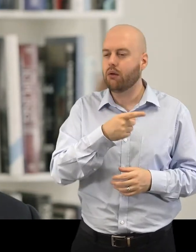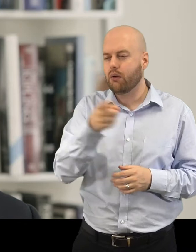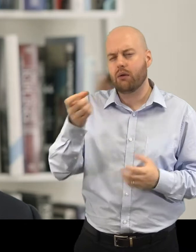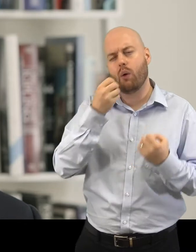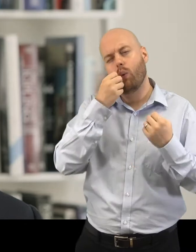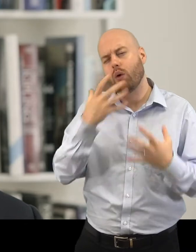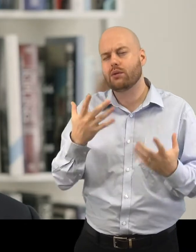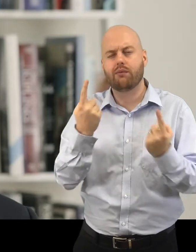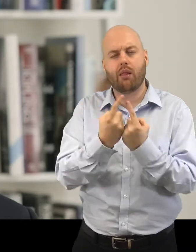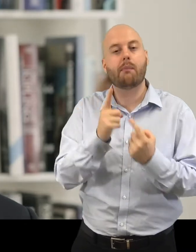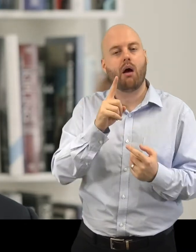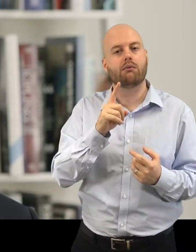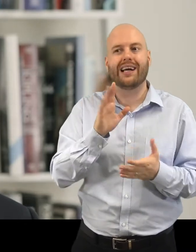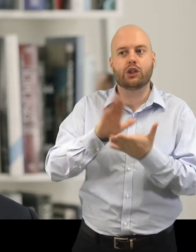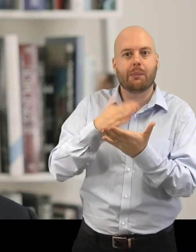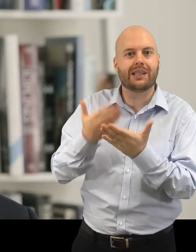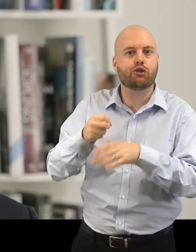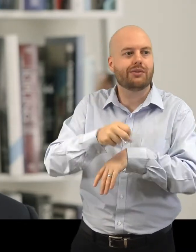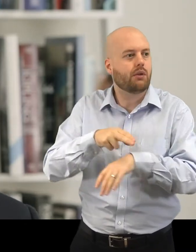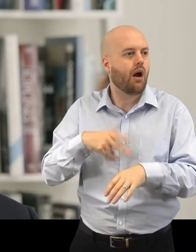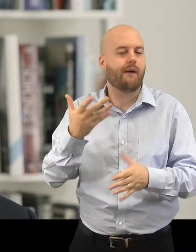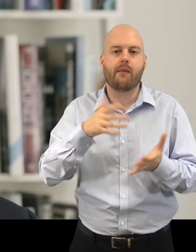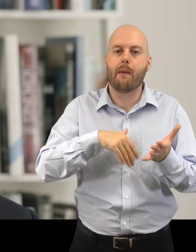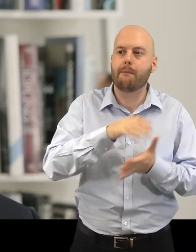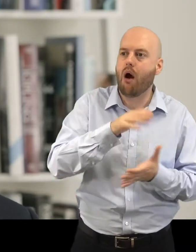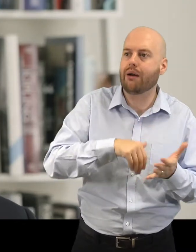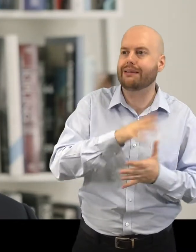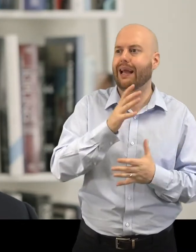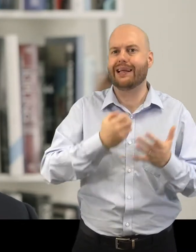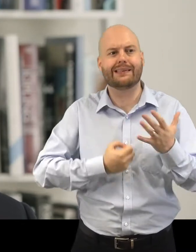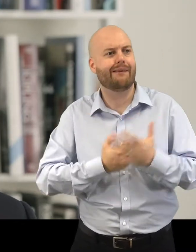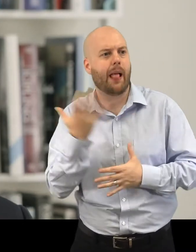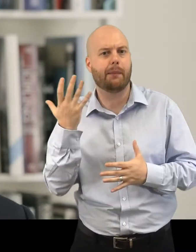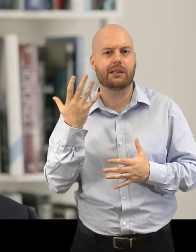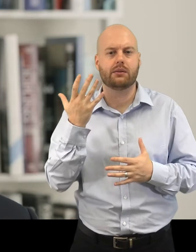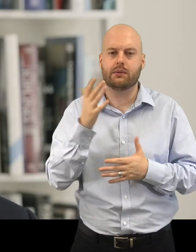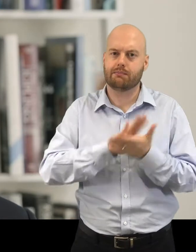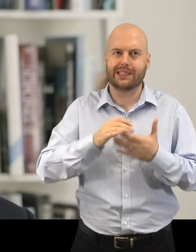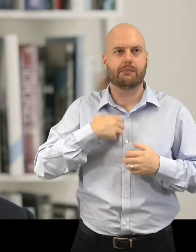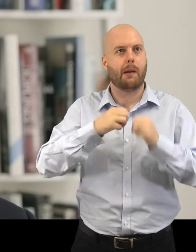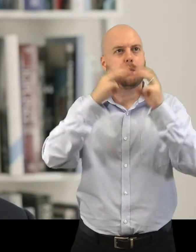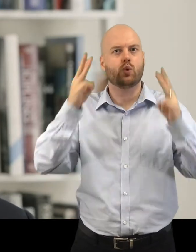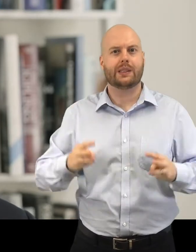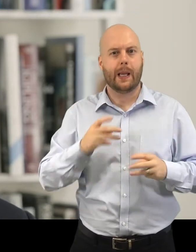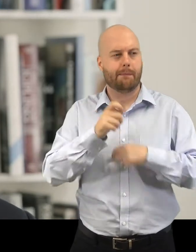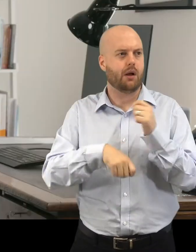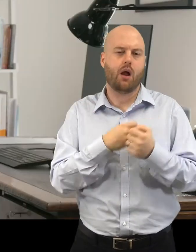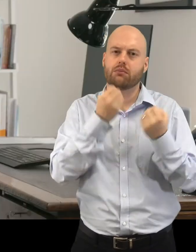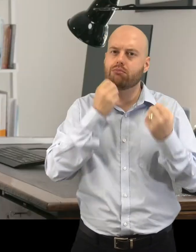curatorial staff, but the interpretation staff, the marketing, the development, who make the museum sing and work. But when I